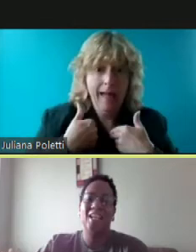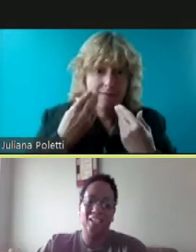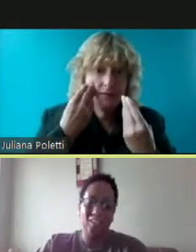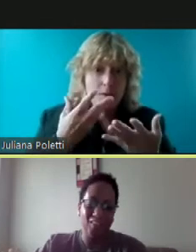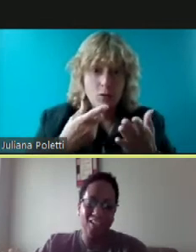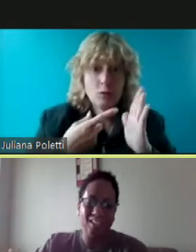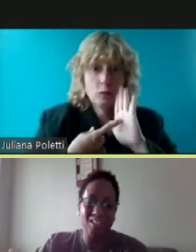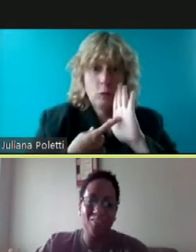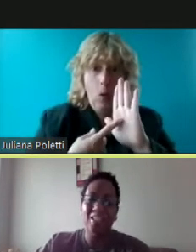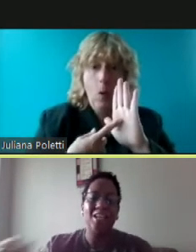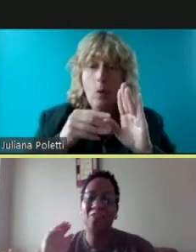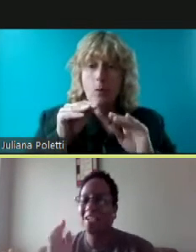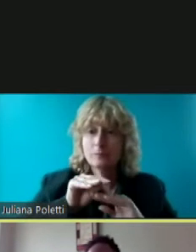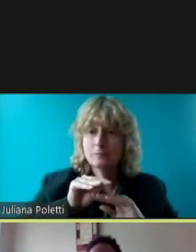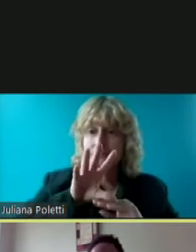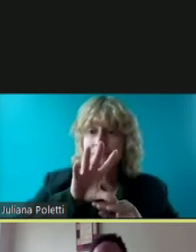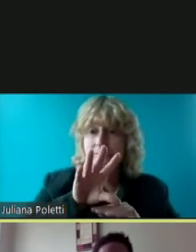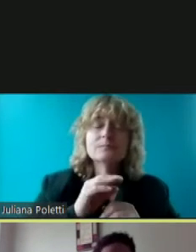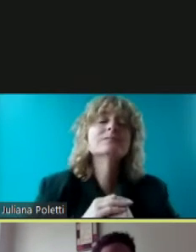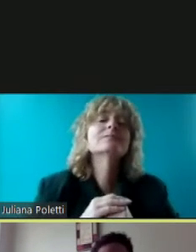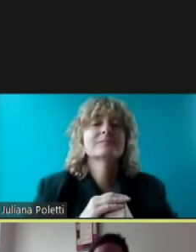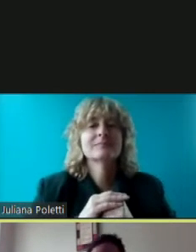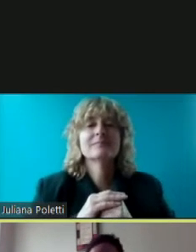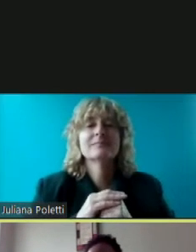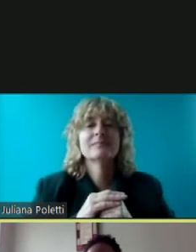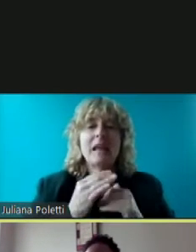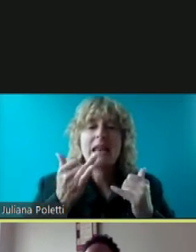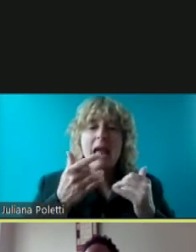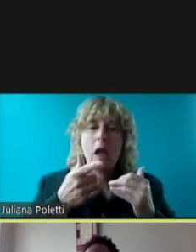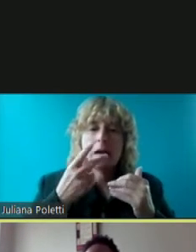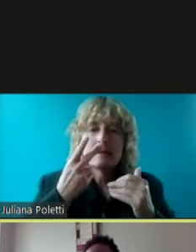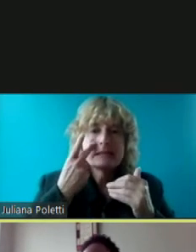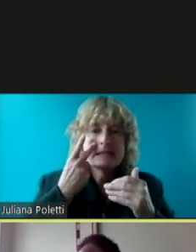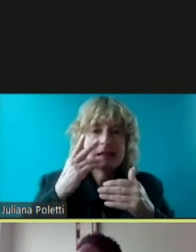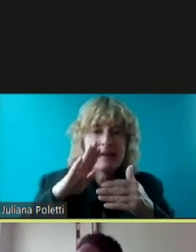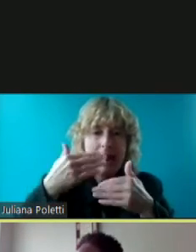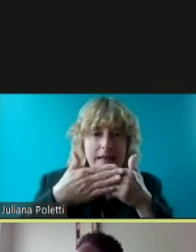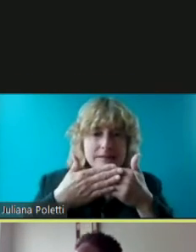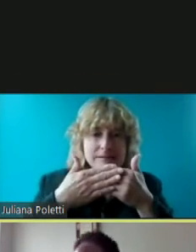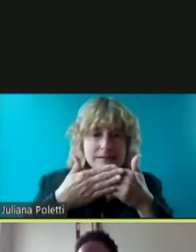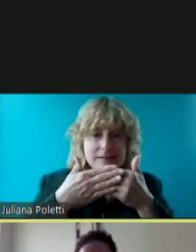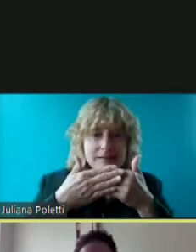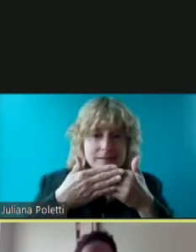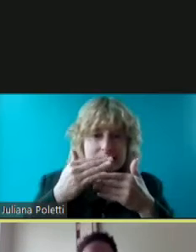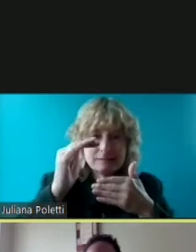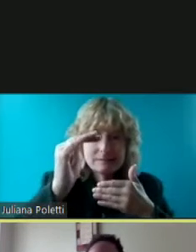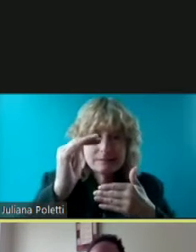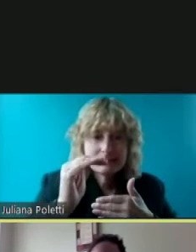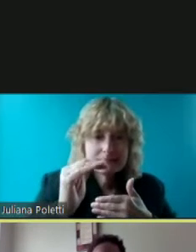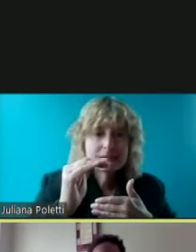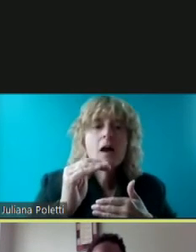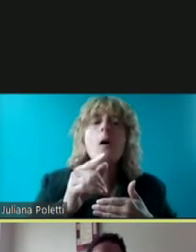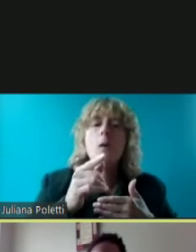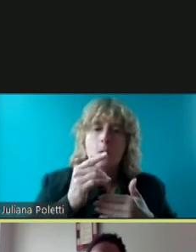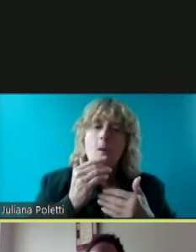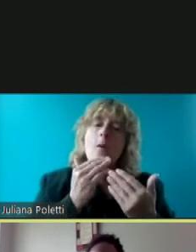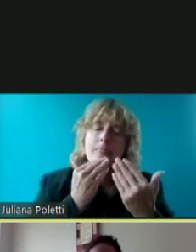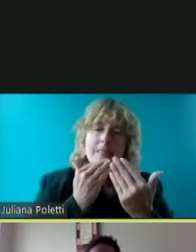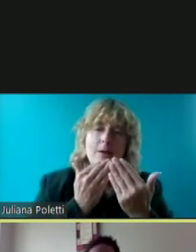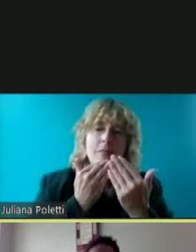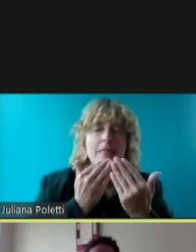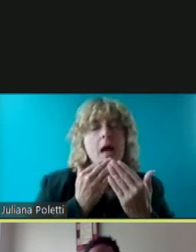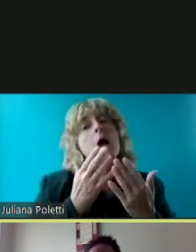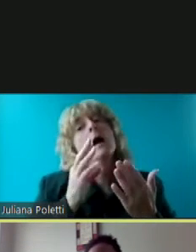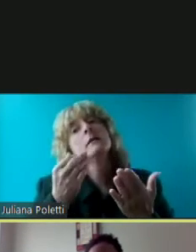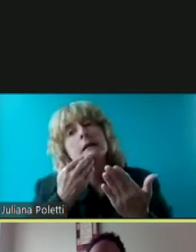um you awesome can we go to the next uh screen please thank you and thank you again for having us